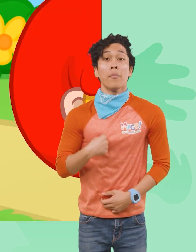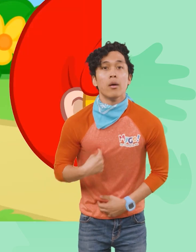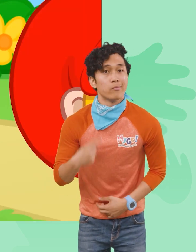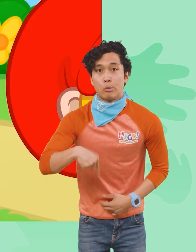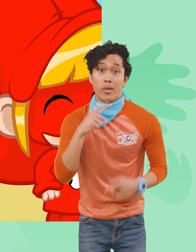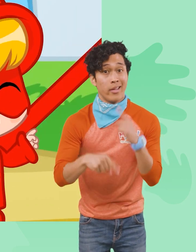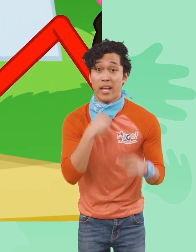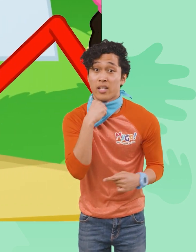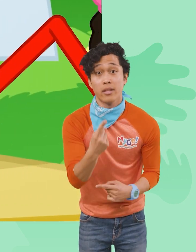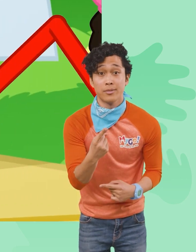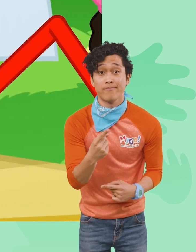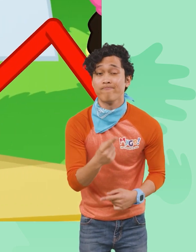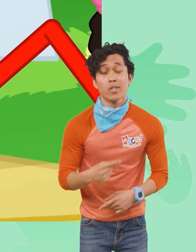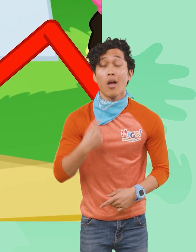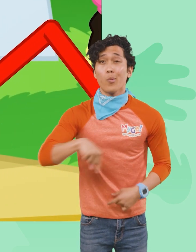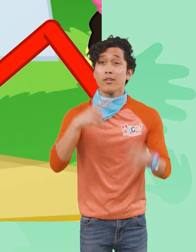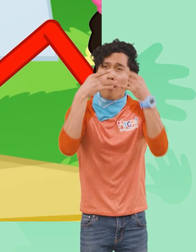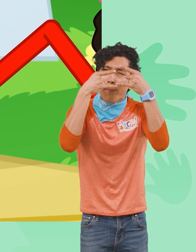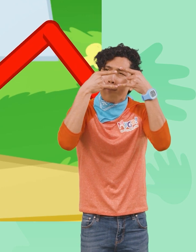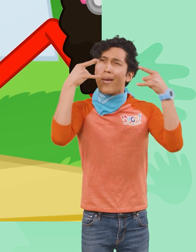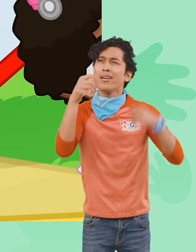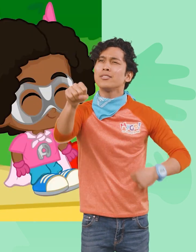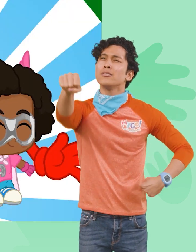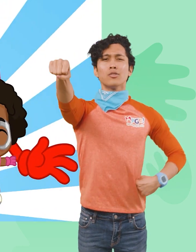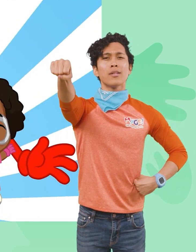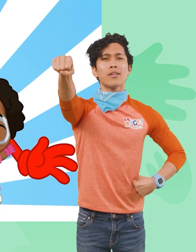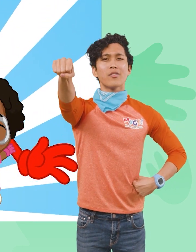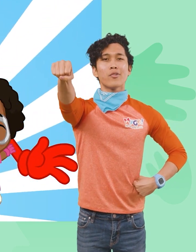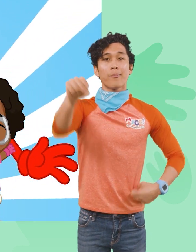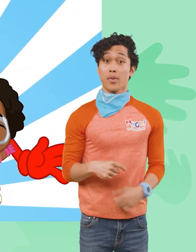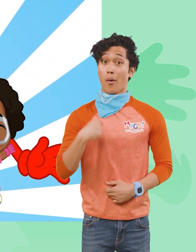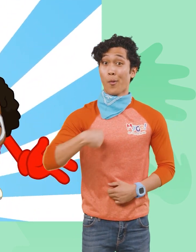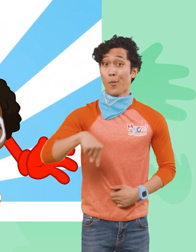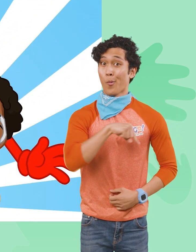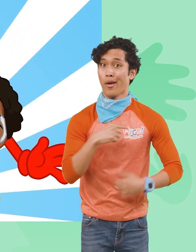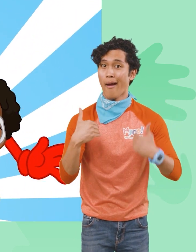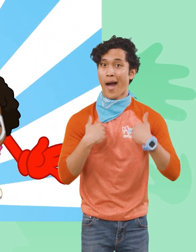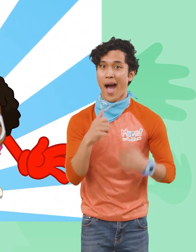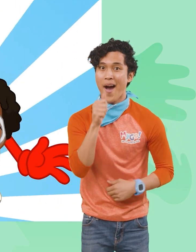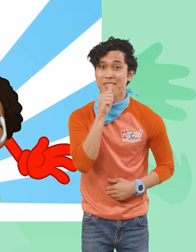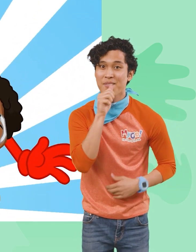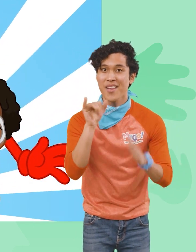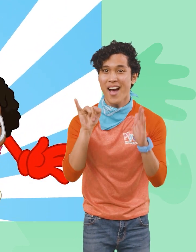we can't tell you! We are the Masked Superheroes! And we have secret identities!